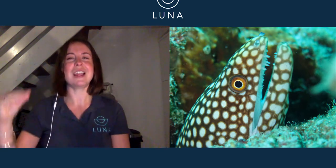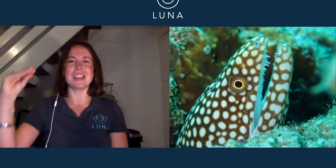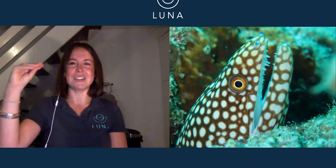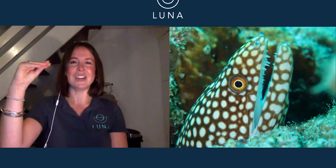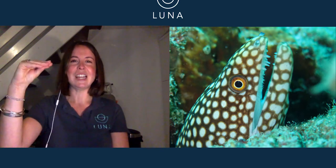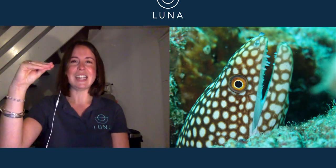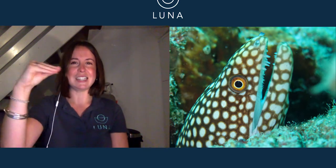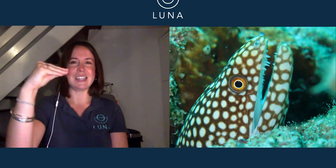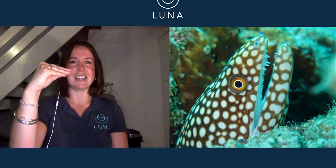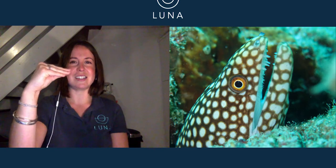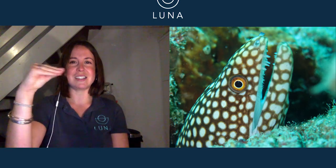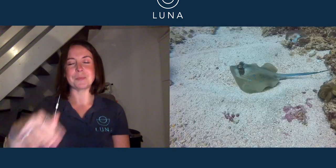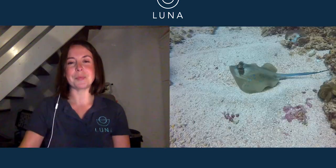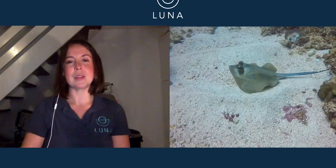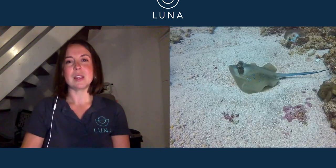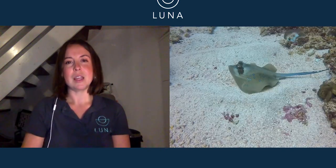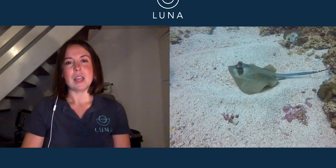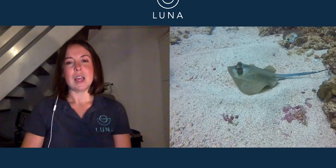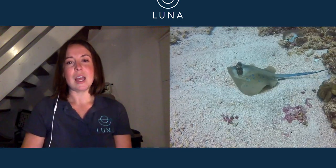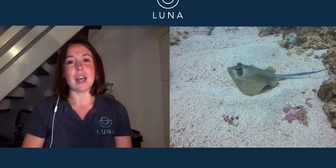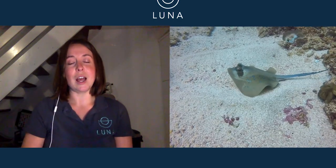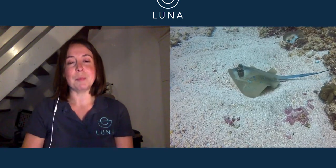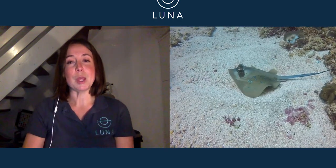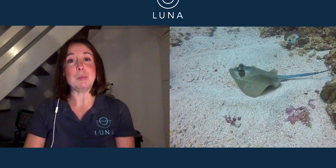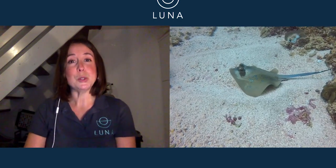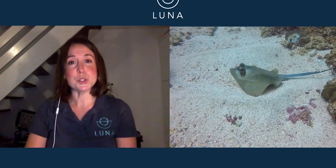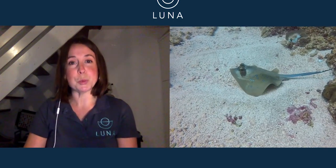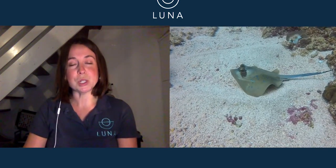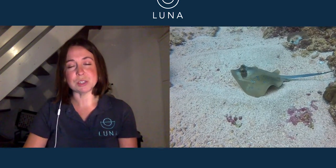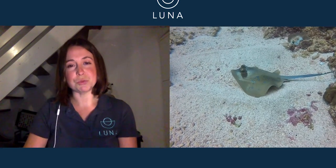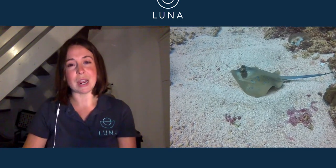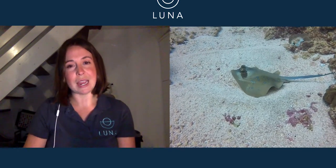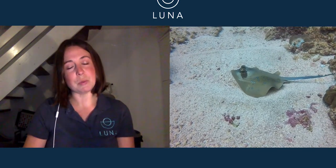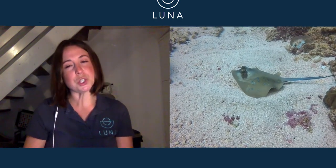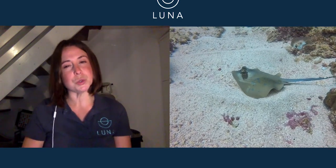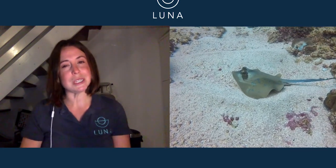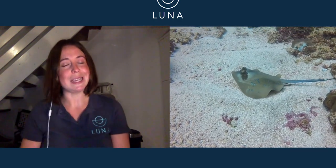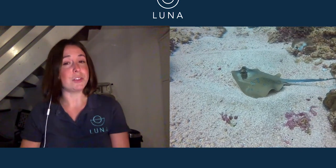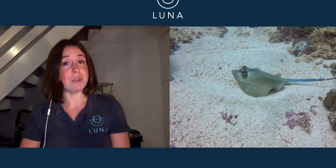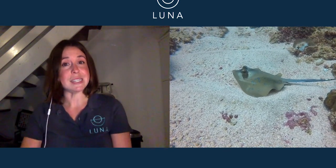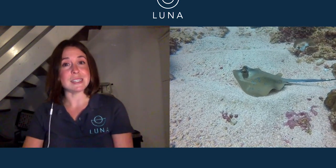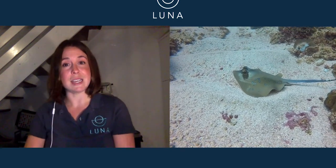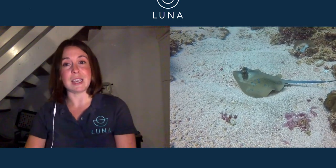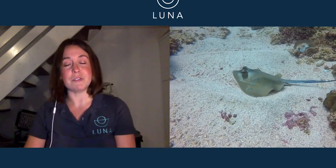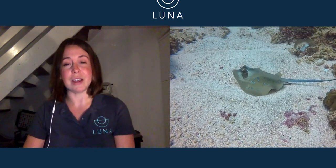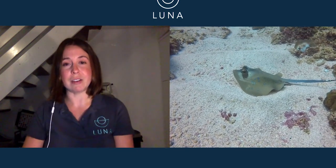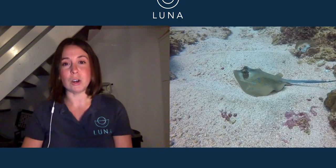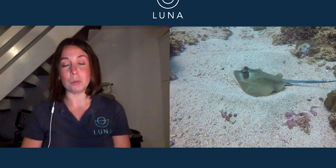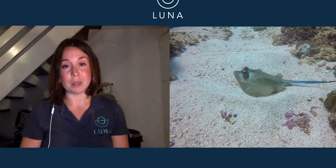eel is this. A blue spotted ray, which you'll see in the Red Sea very commonly,